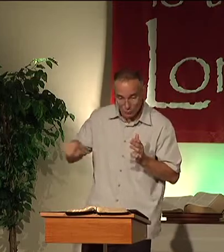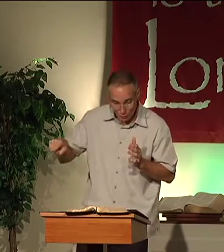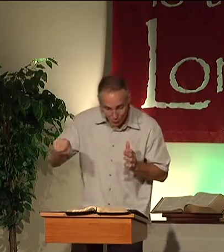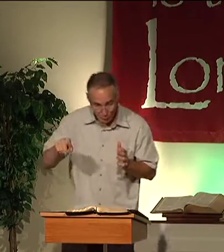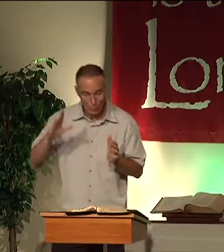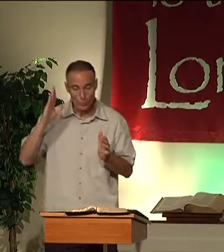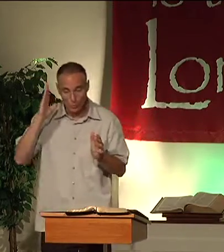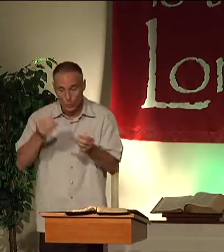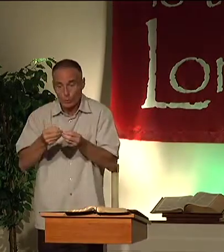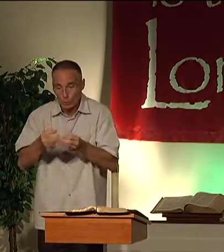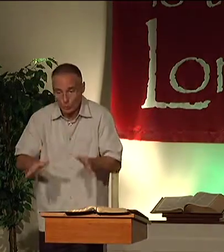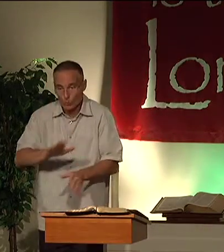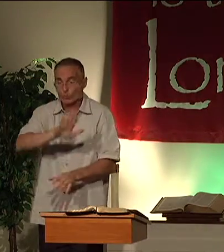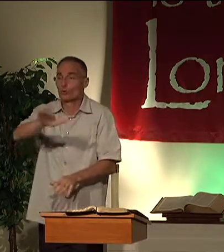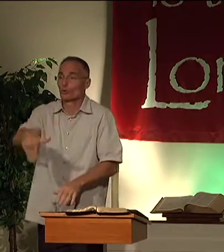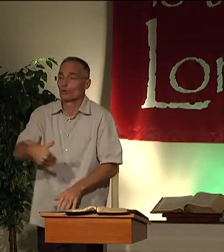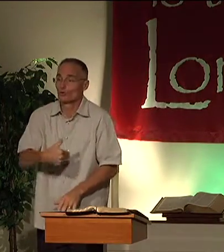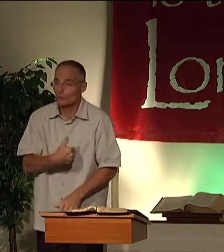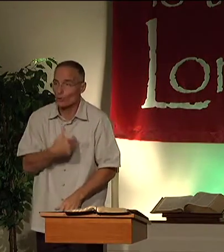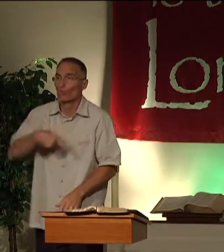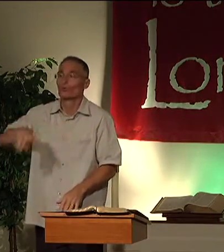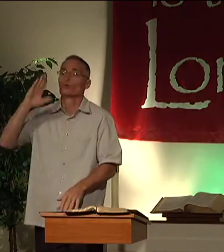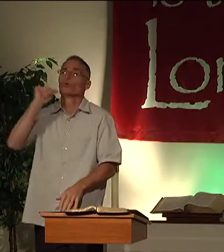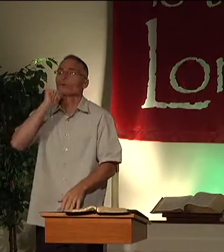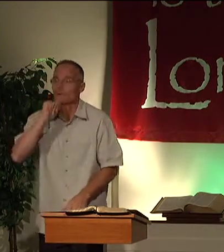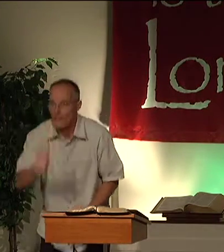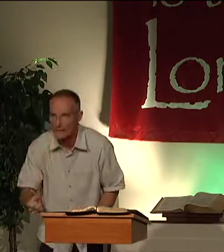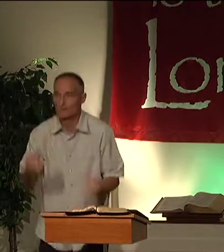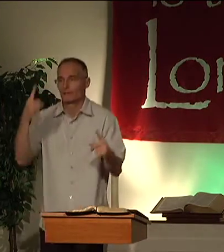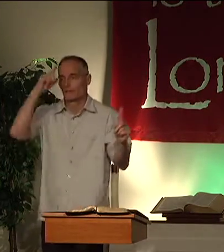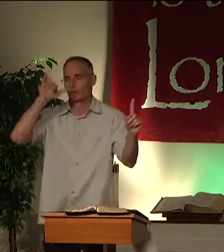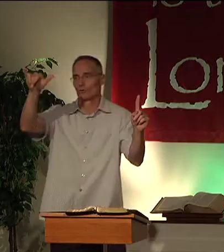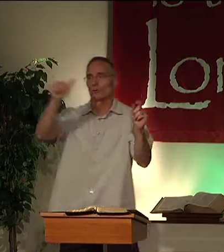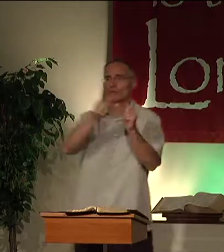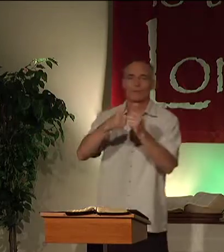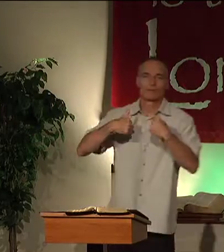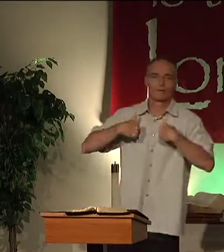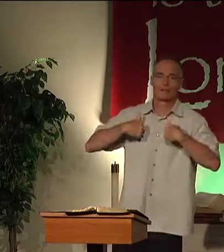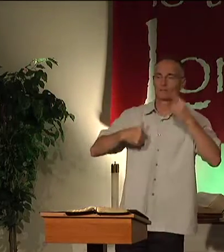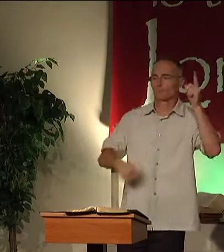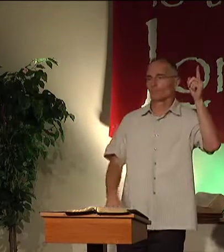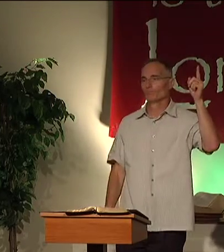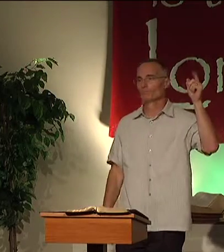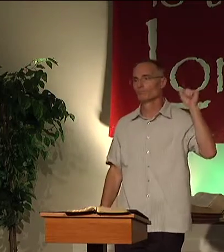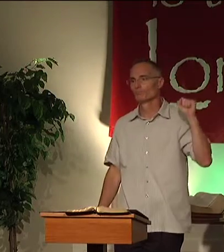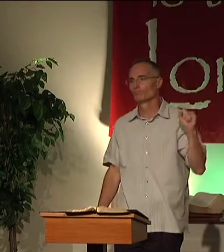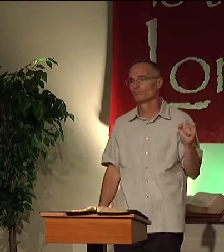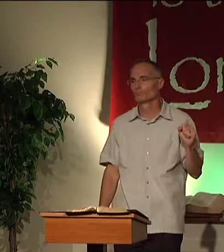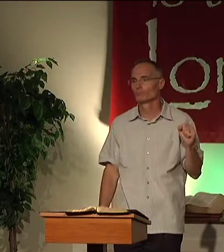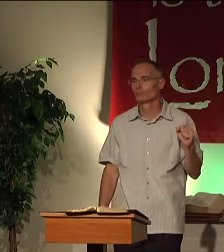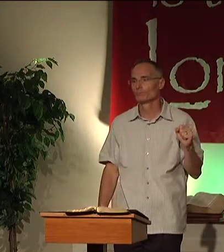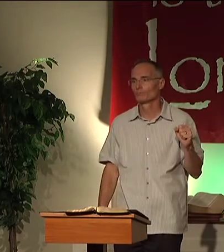Meaning, you will lose your soul. You will not spend eternity with me.